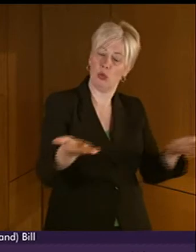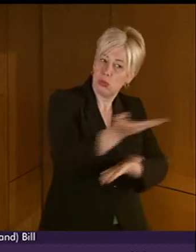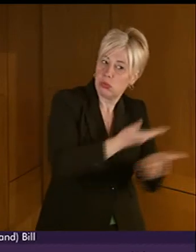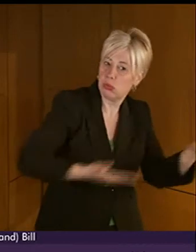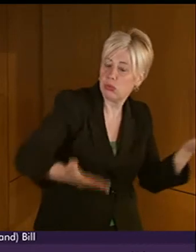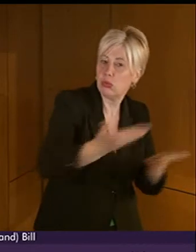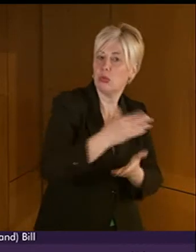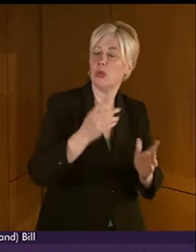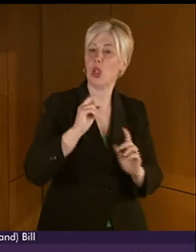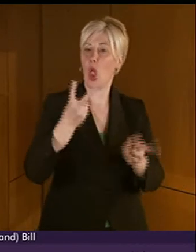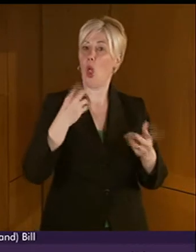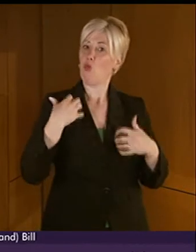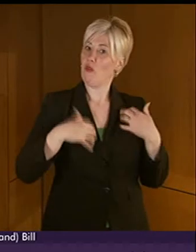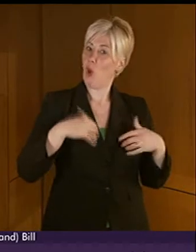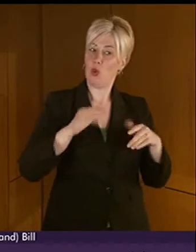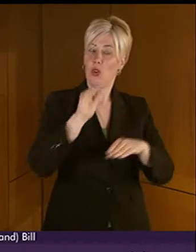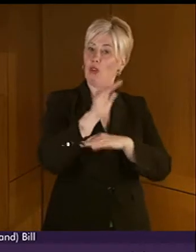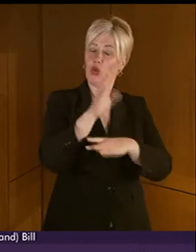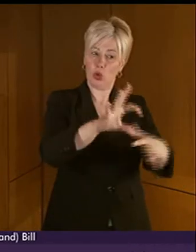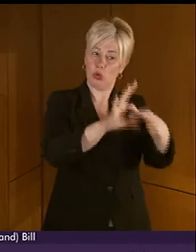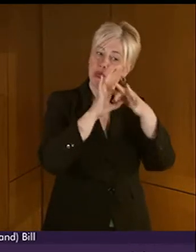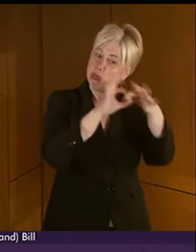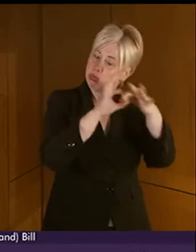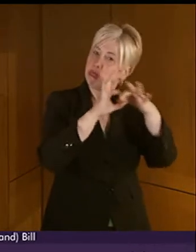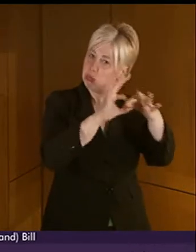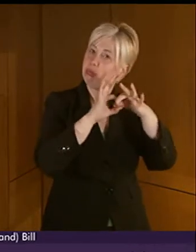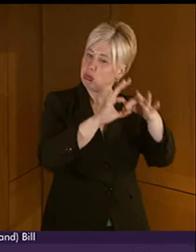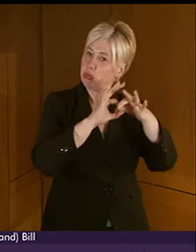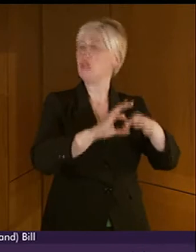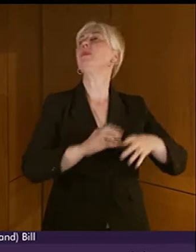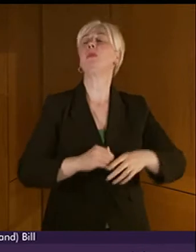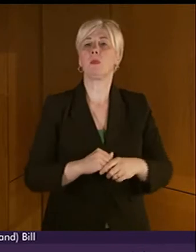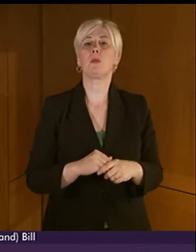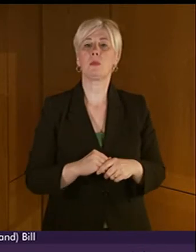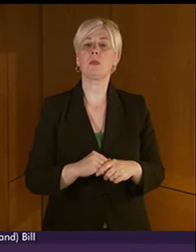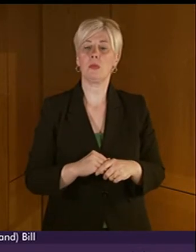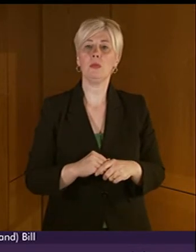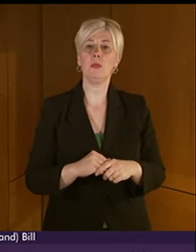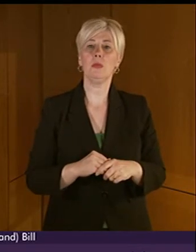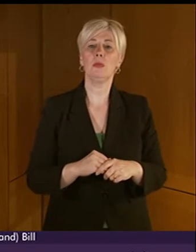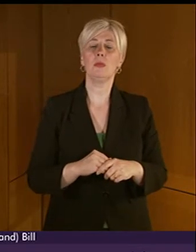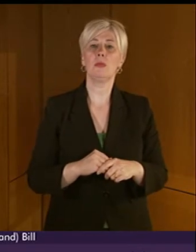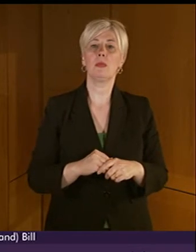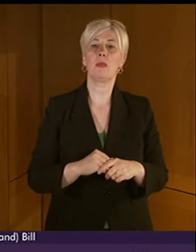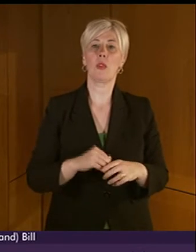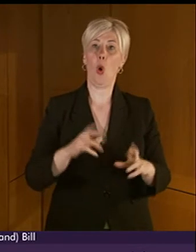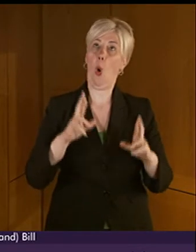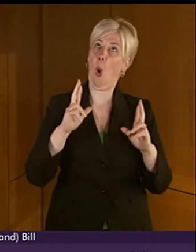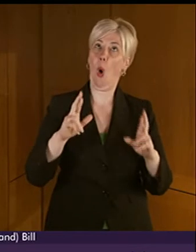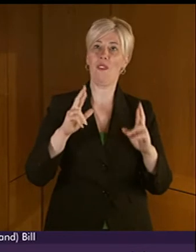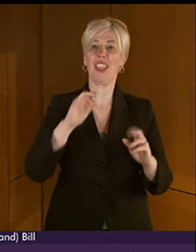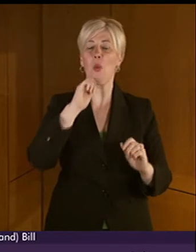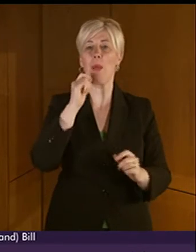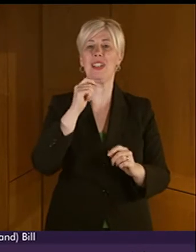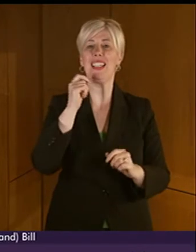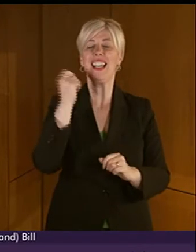to working with them in the future, given that we have, hopefully, a successful vote